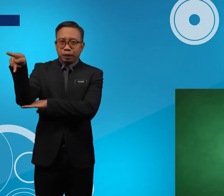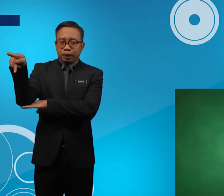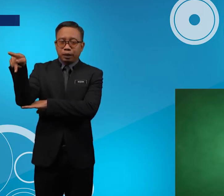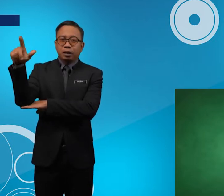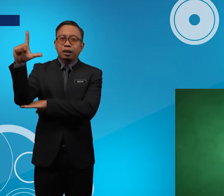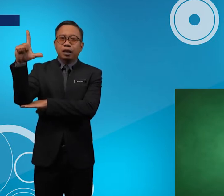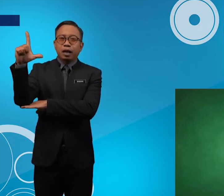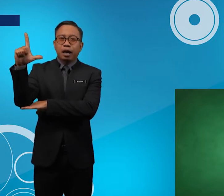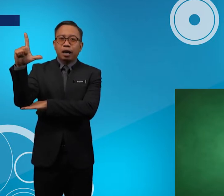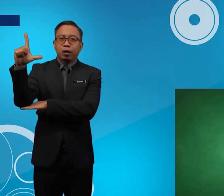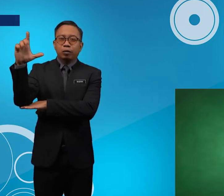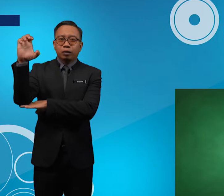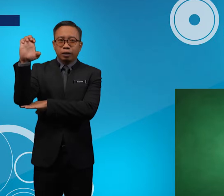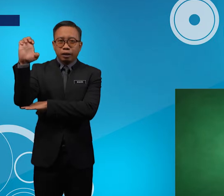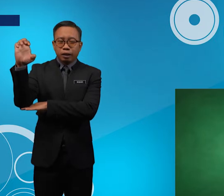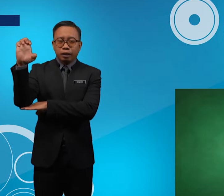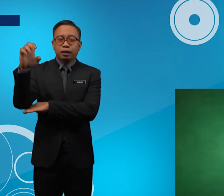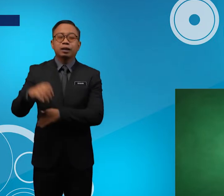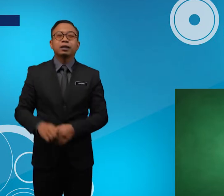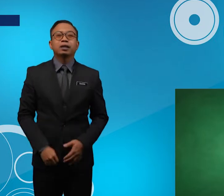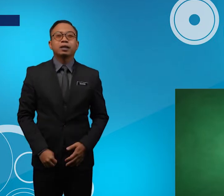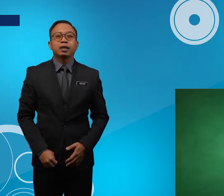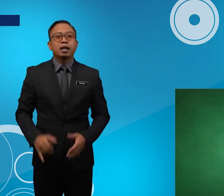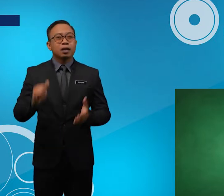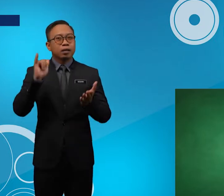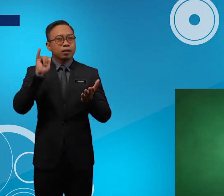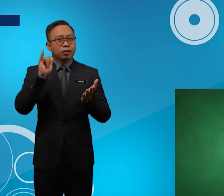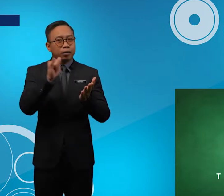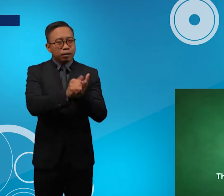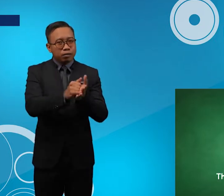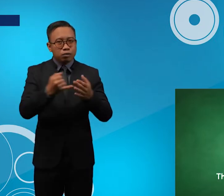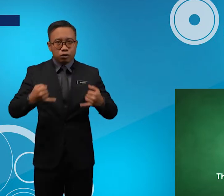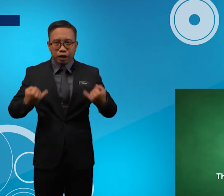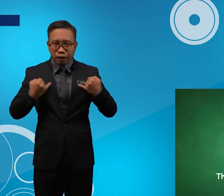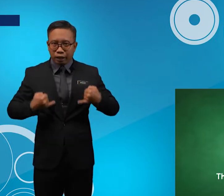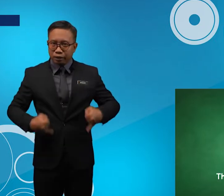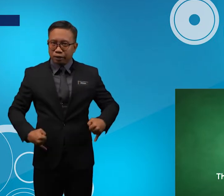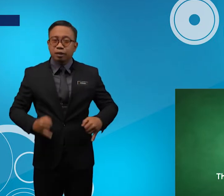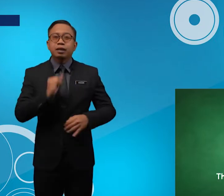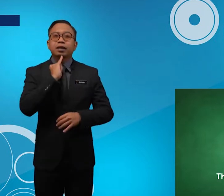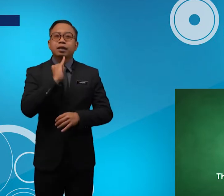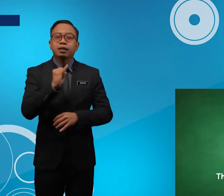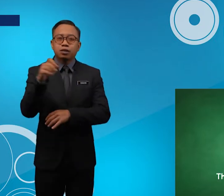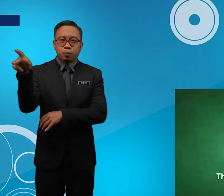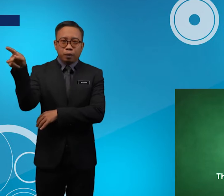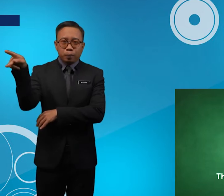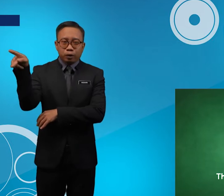L E This Jacket Is Purple